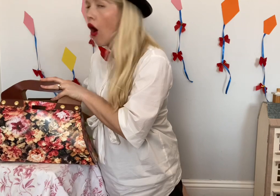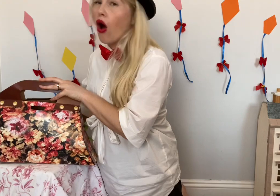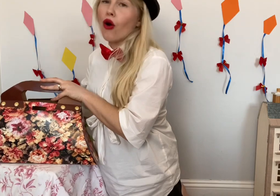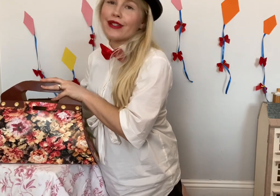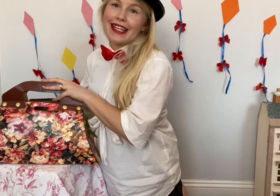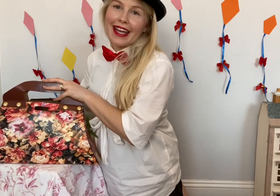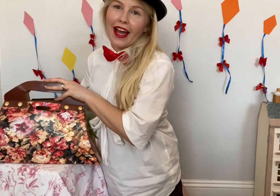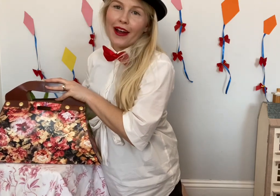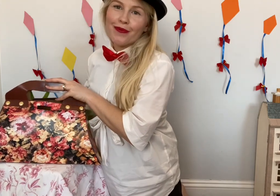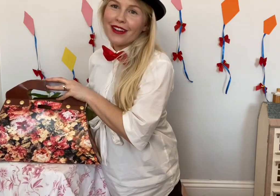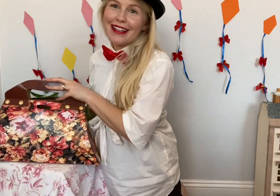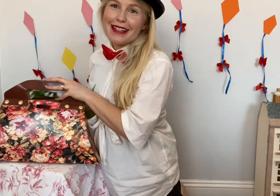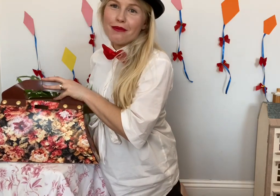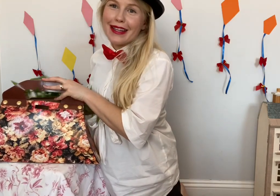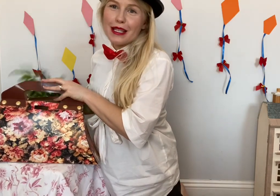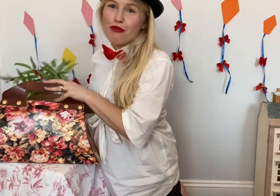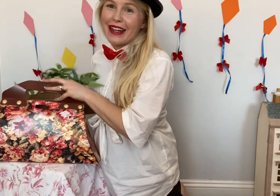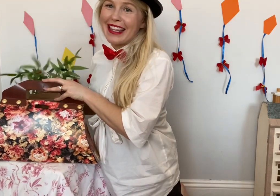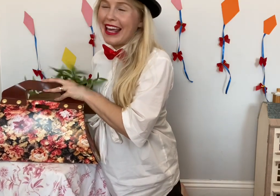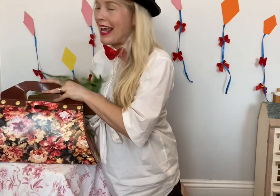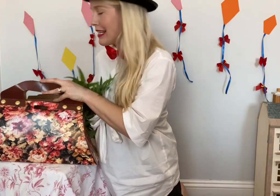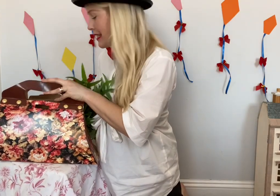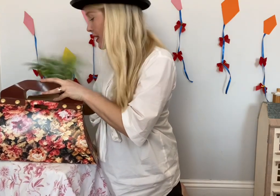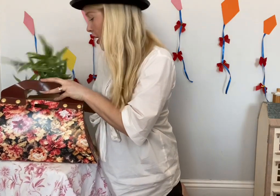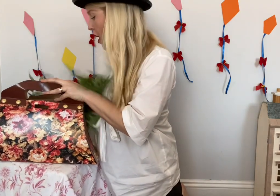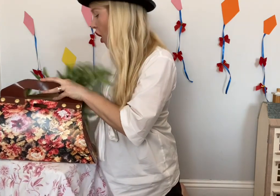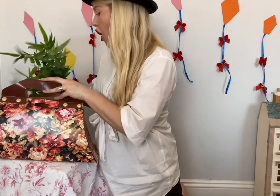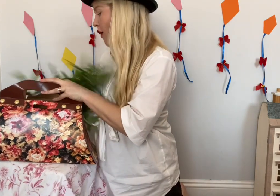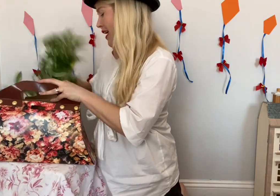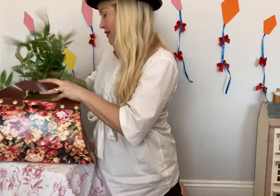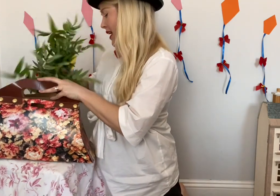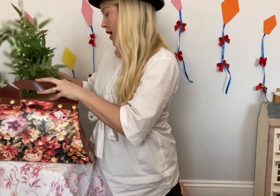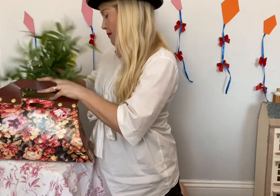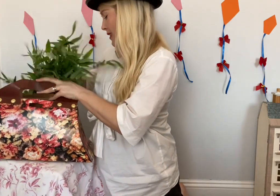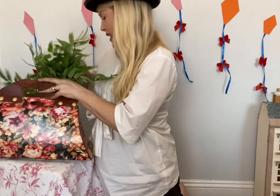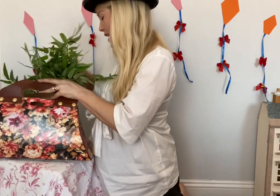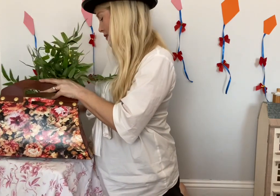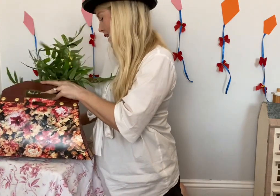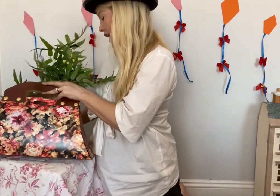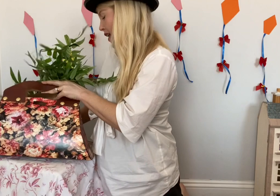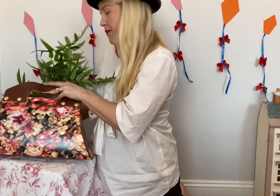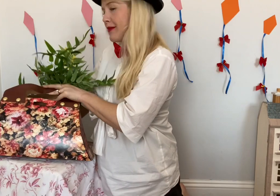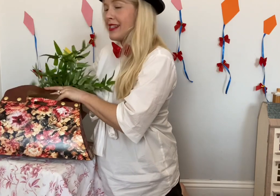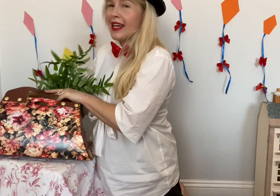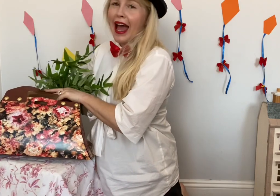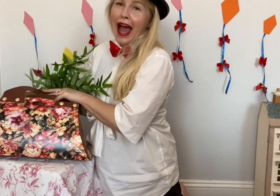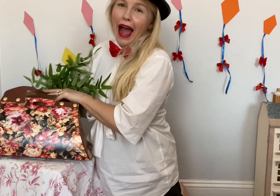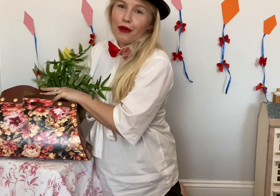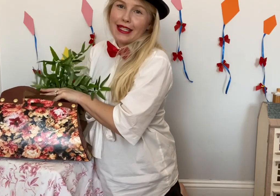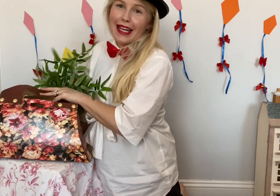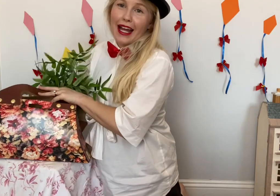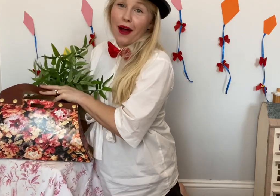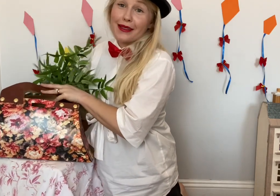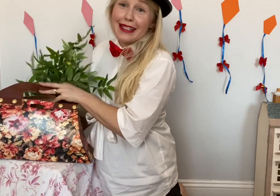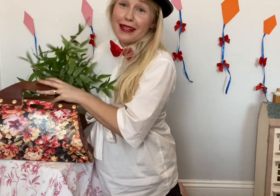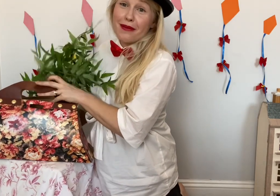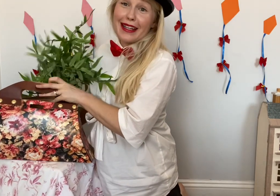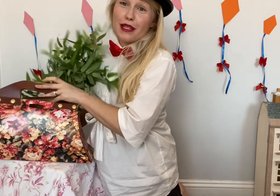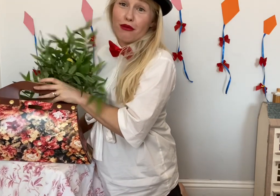dear. I didn't mean to bring this. Oh here it comes. Here it comes. Out it comes. I didn't mean to bring